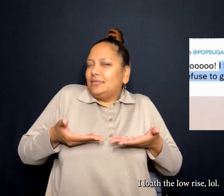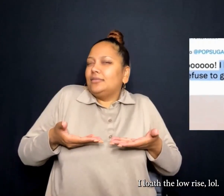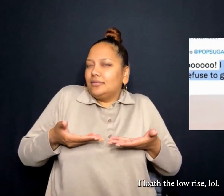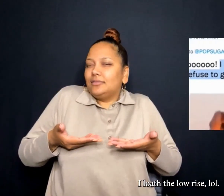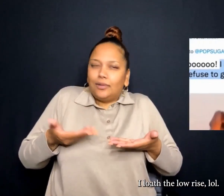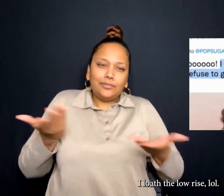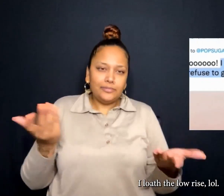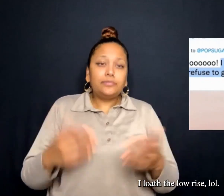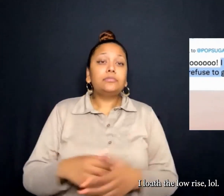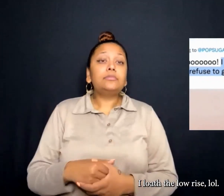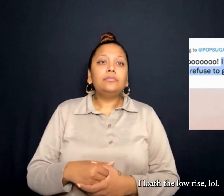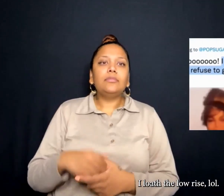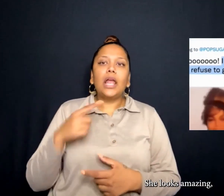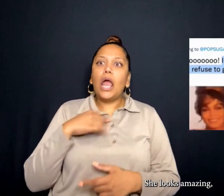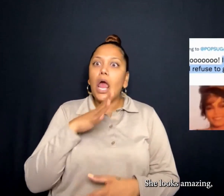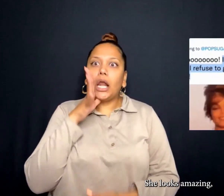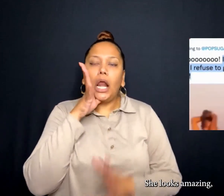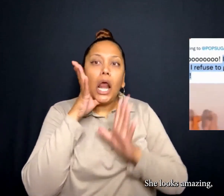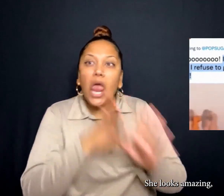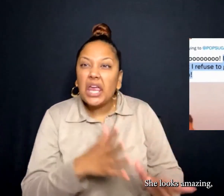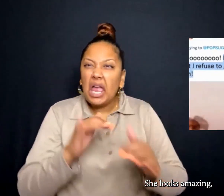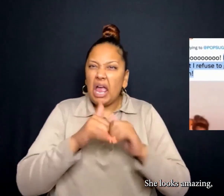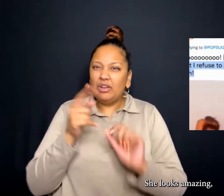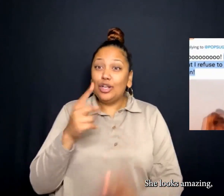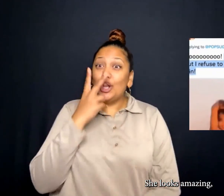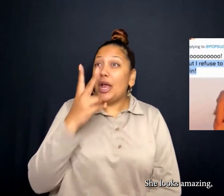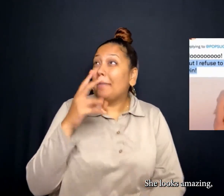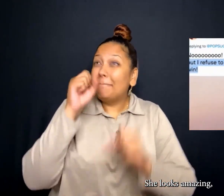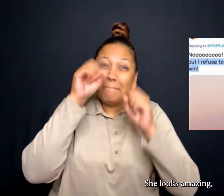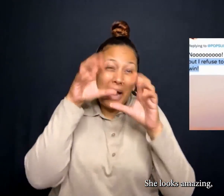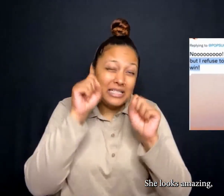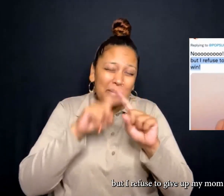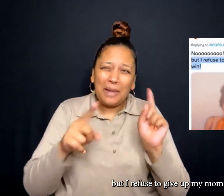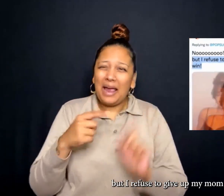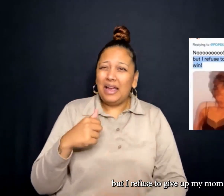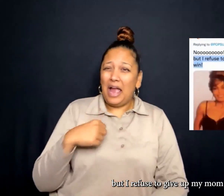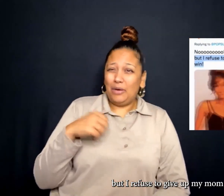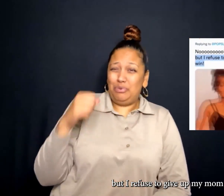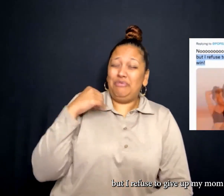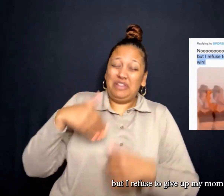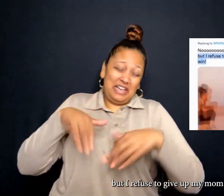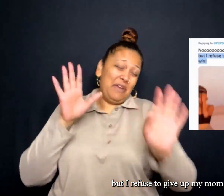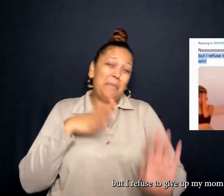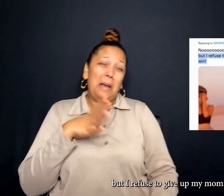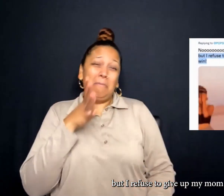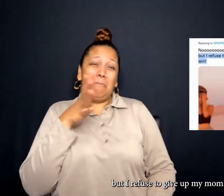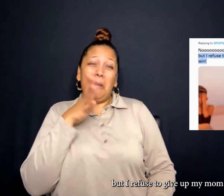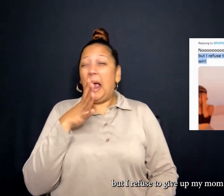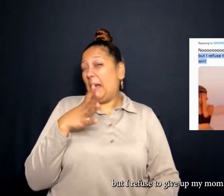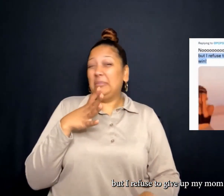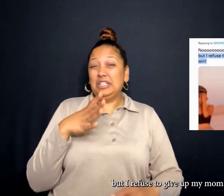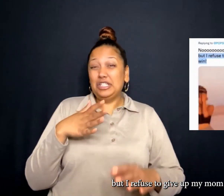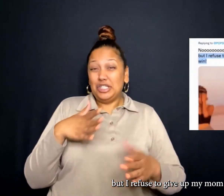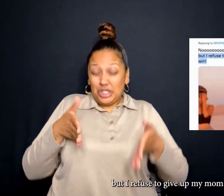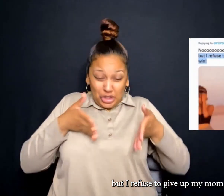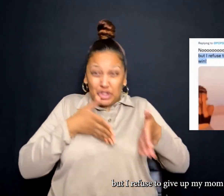low-rise, LOL. She looks amazing, but I refuse to give up my mom jeans.